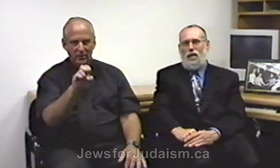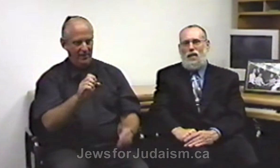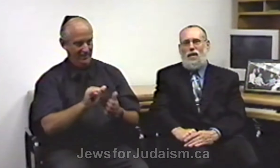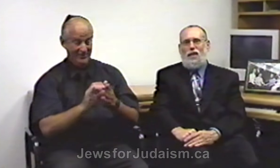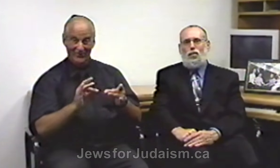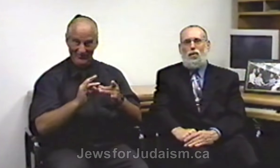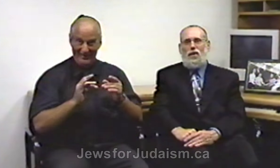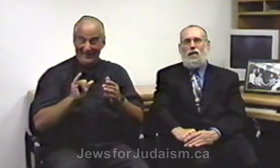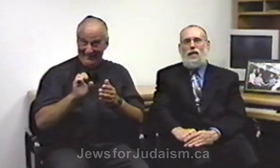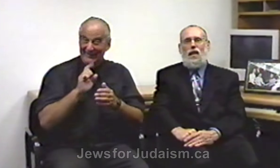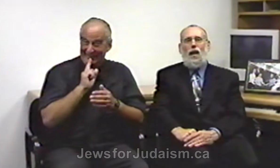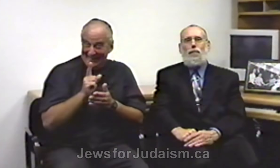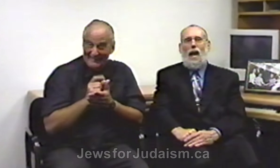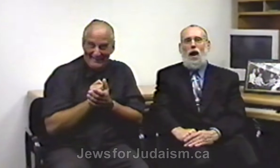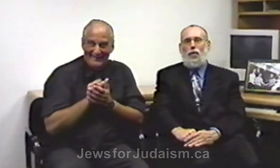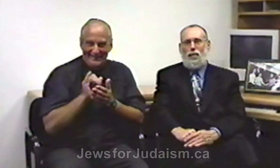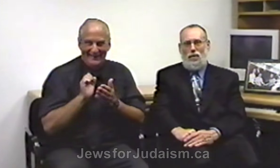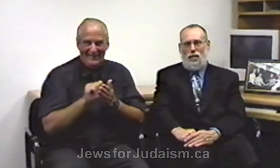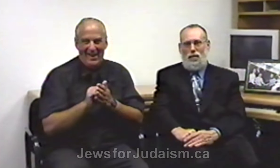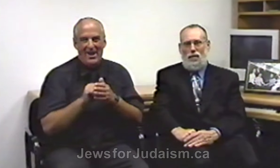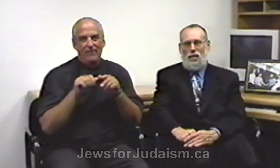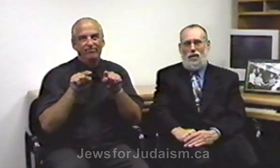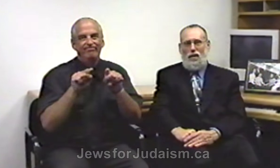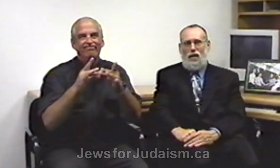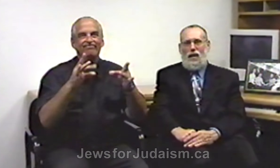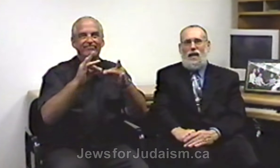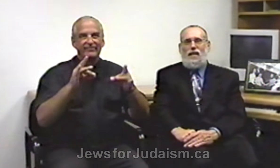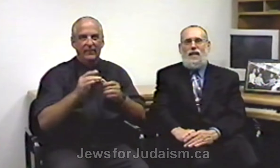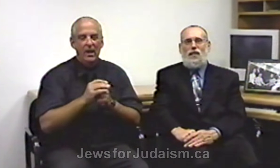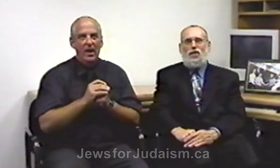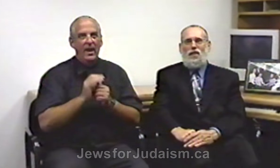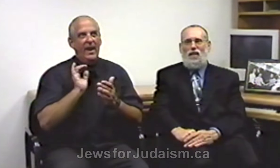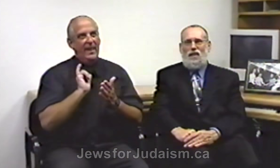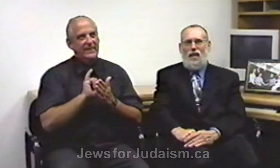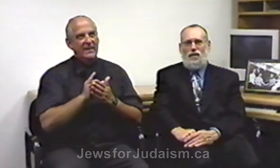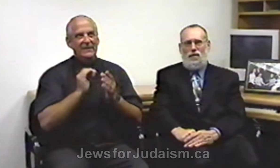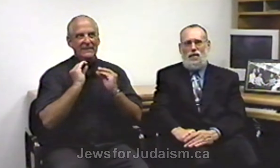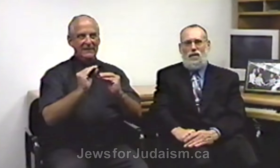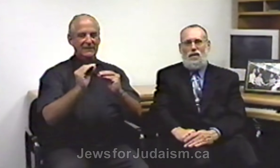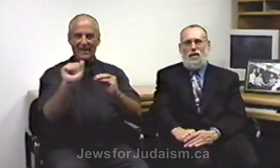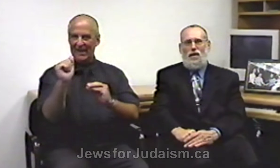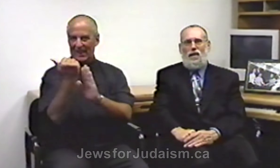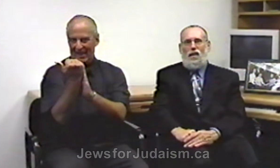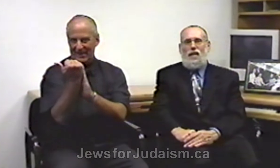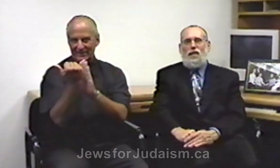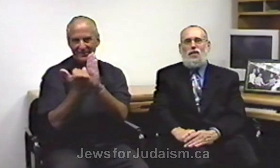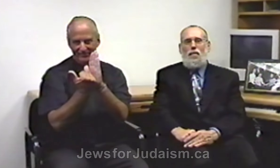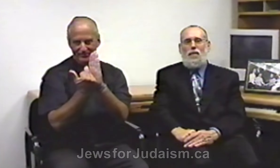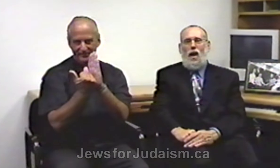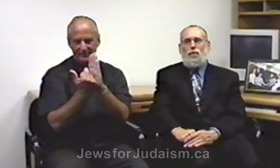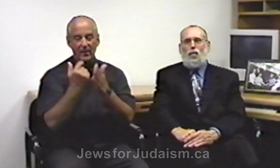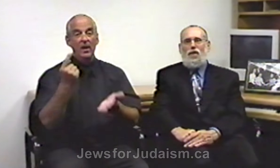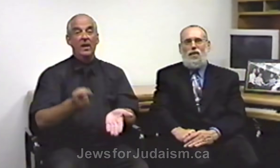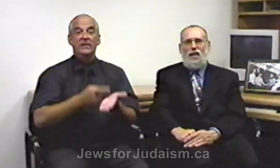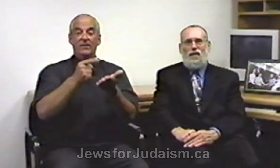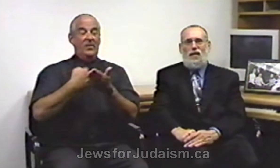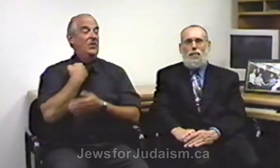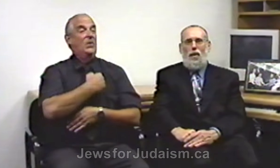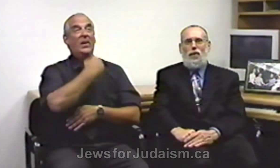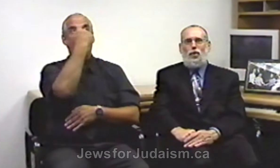is really a parable it teaches us a lesson that sometimes we think that the buried